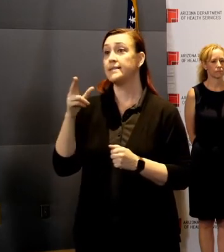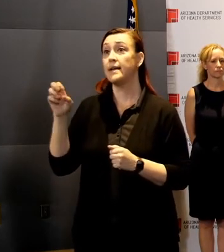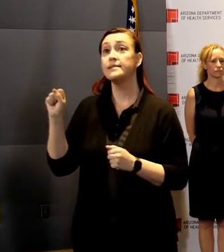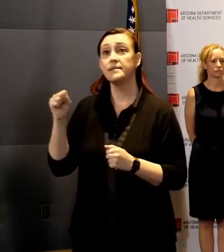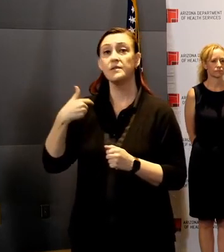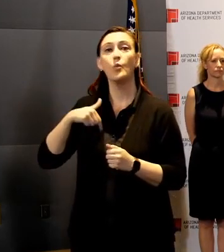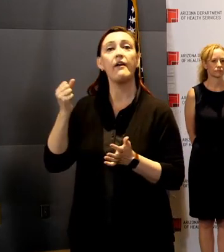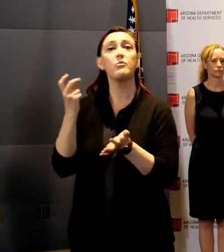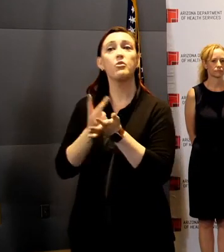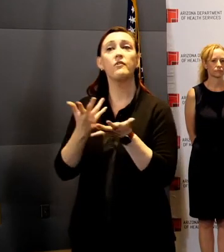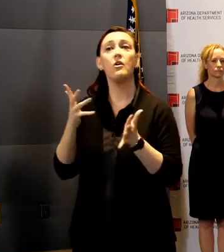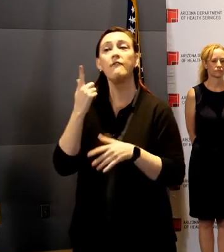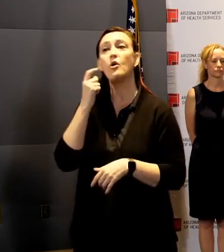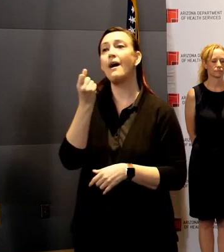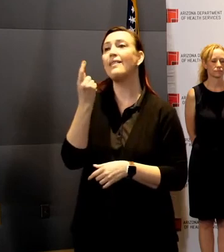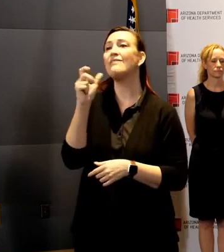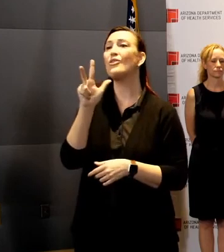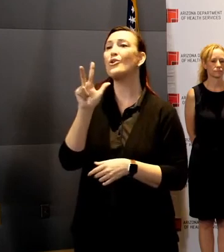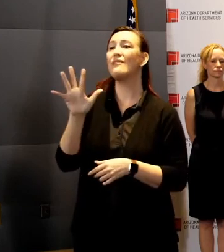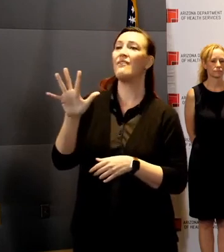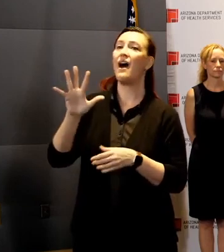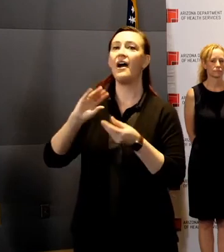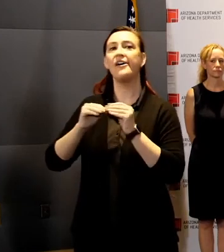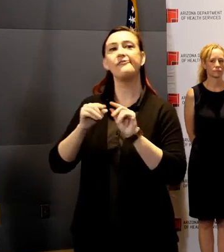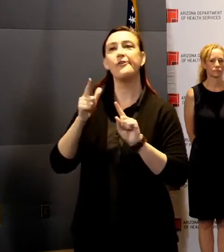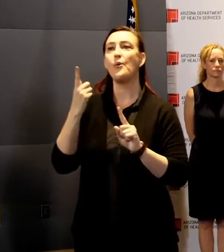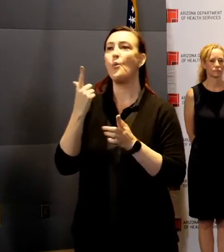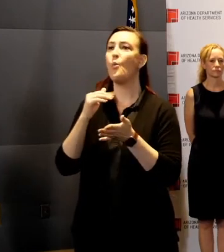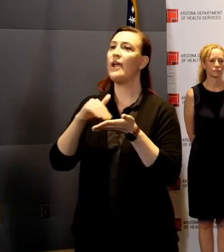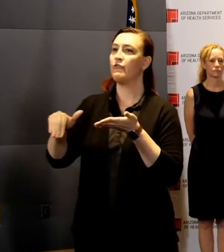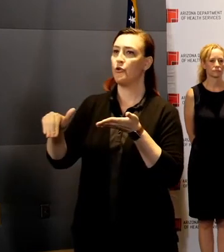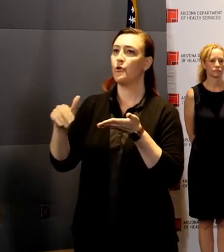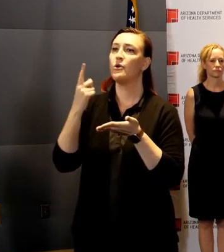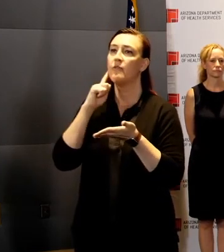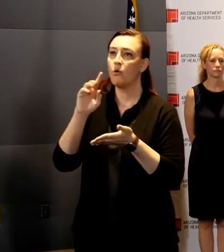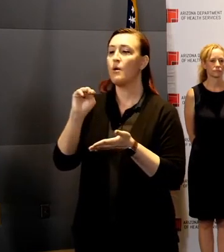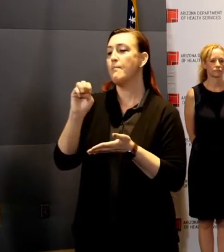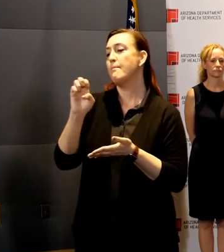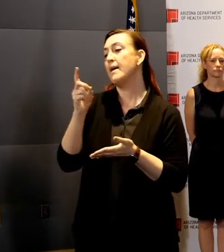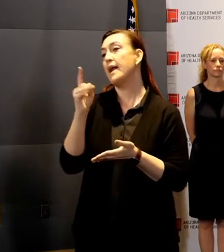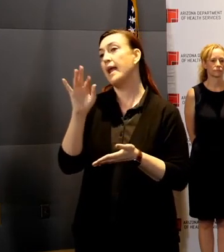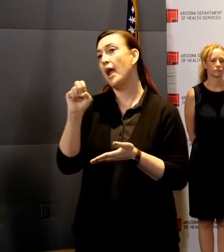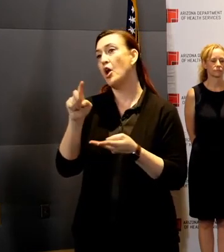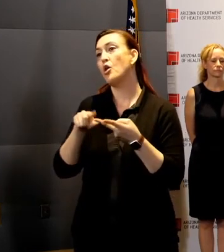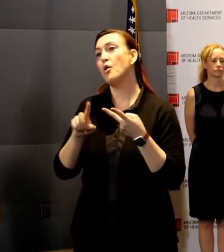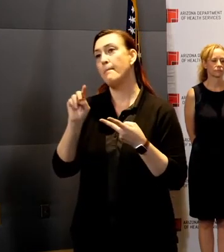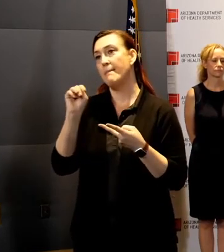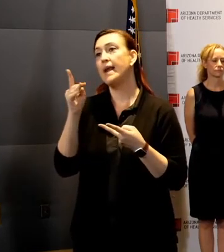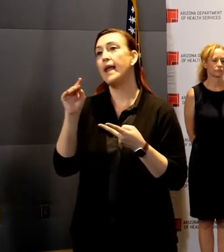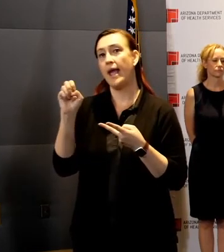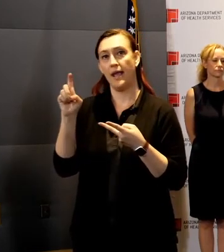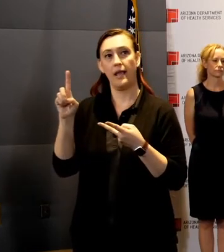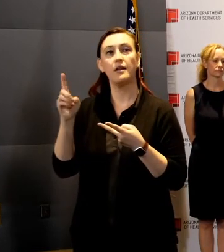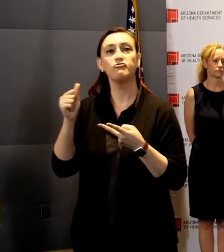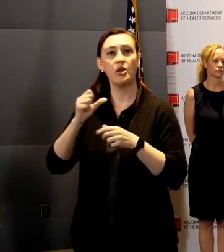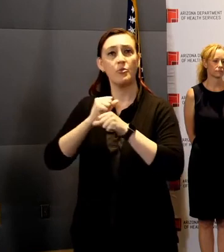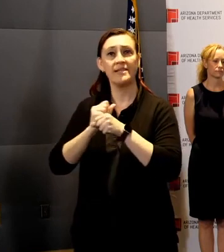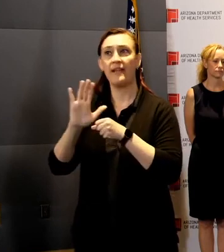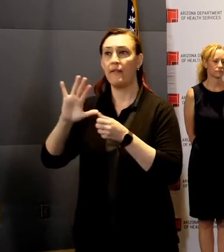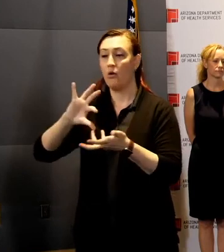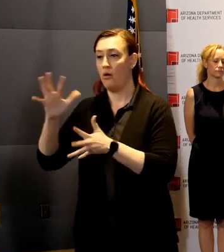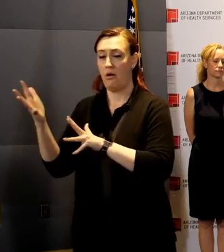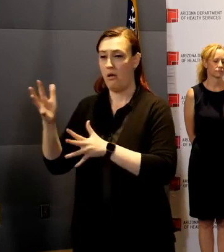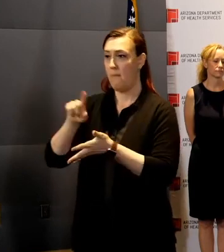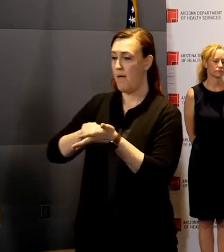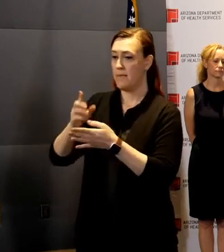an 1135 waiver from the Centers for Medicare and Medicaid Services to protect against any disruption of care